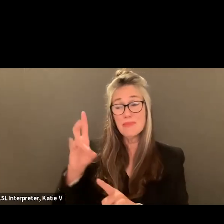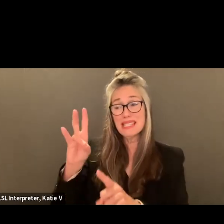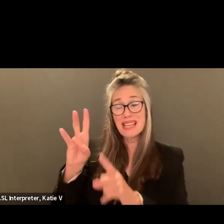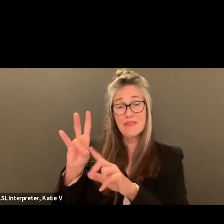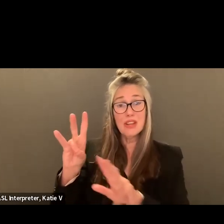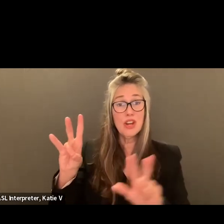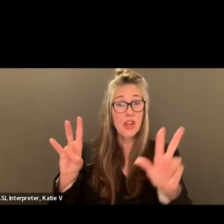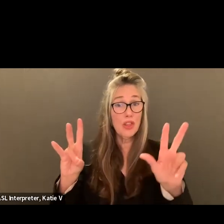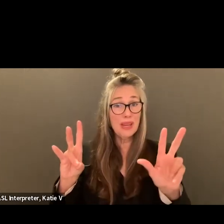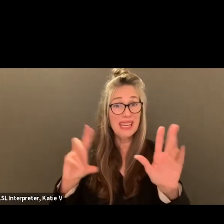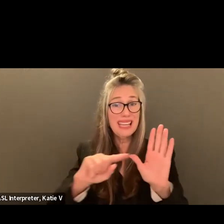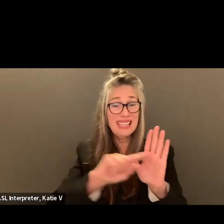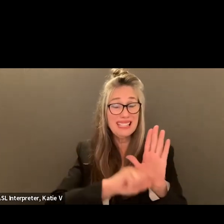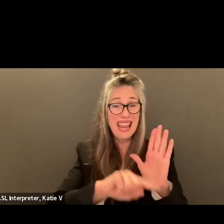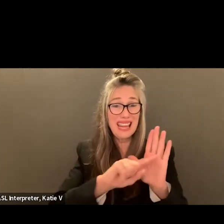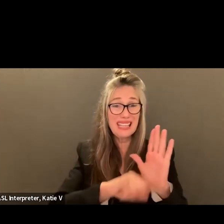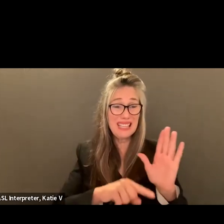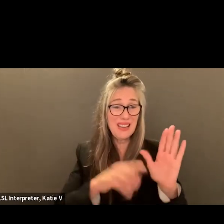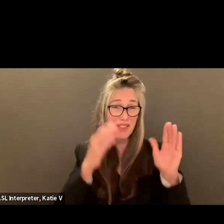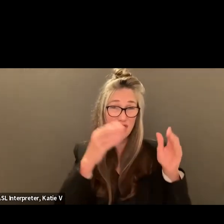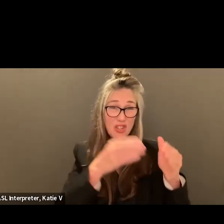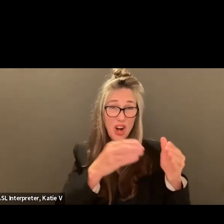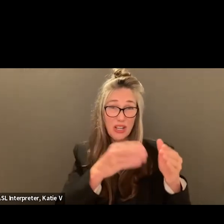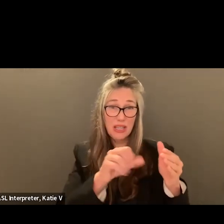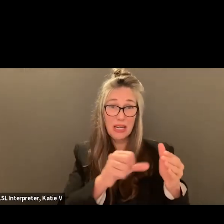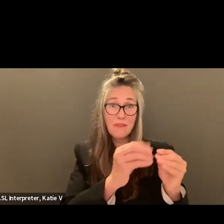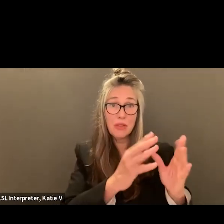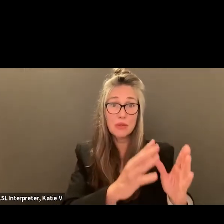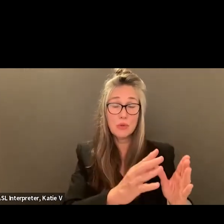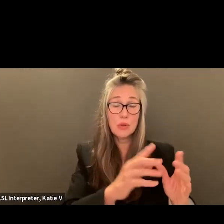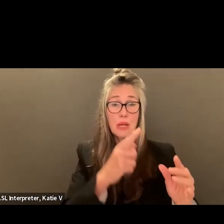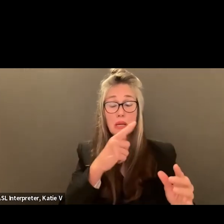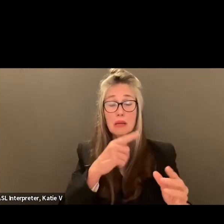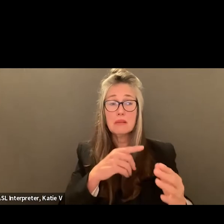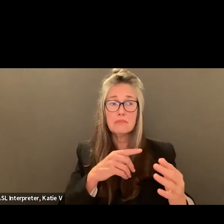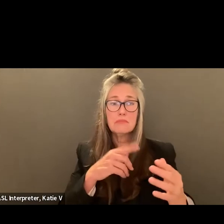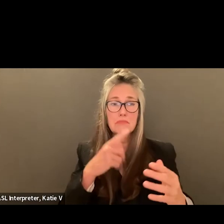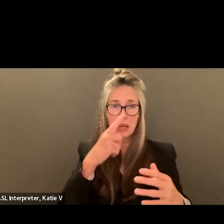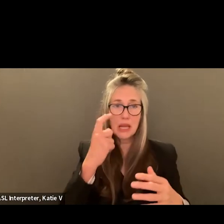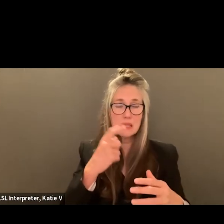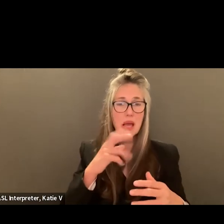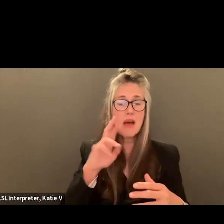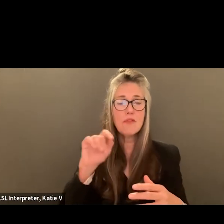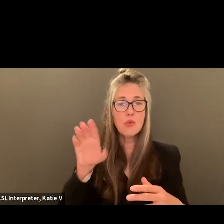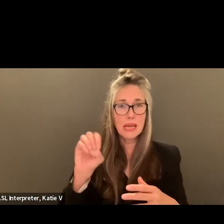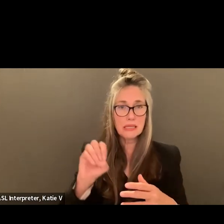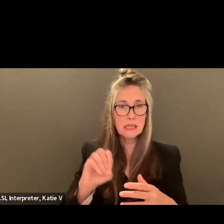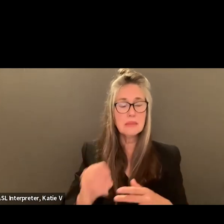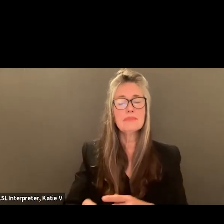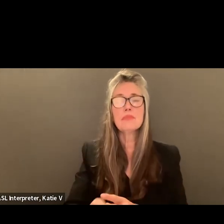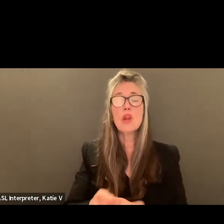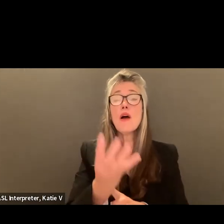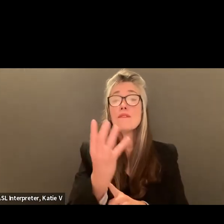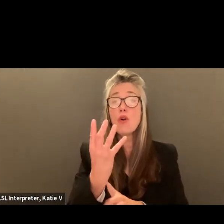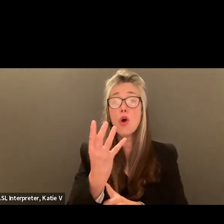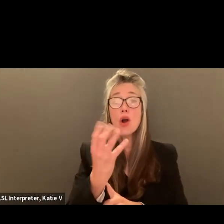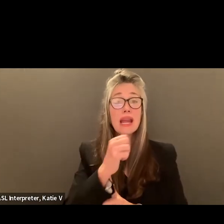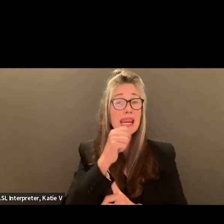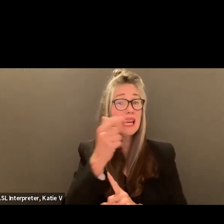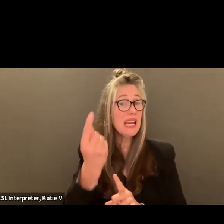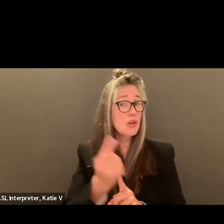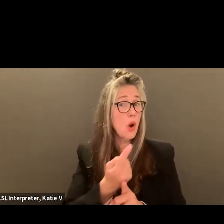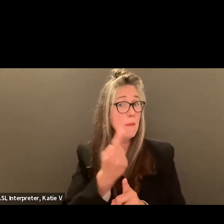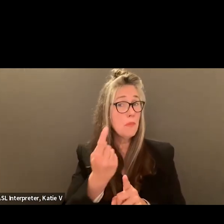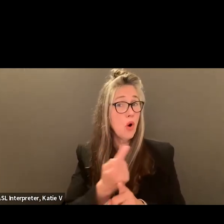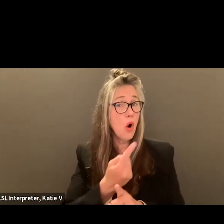three were negative targeting other students based on race. Four of them was inappropriate casual use